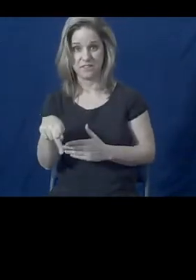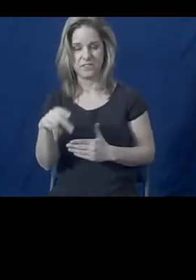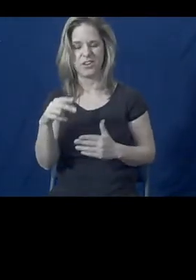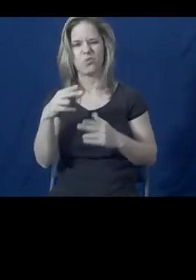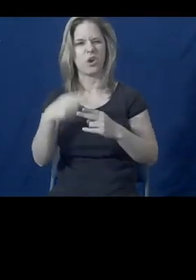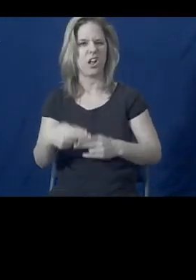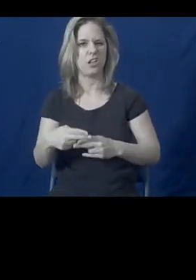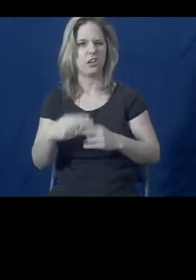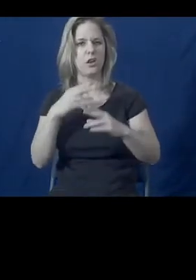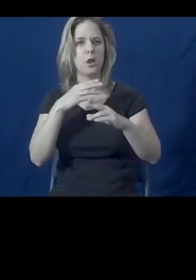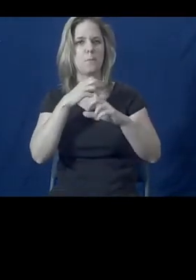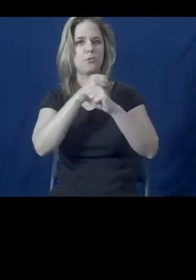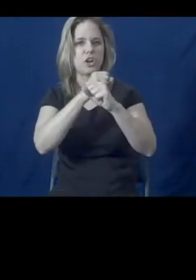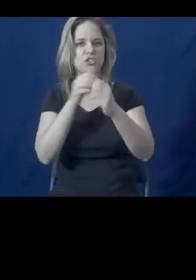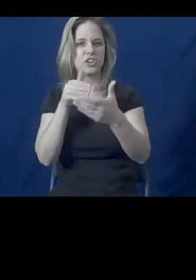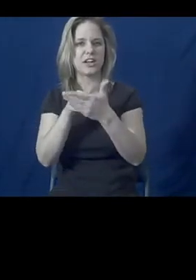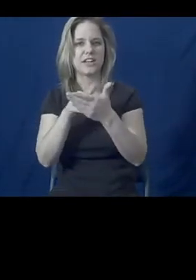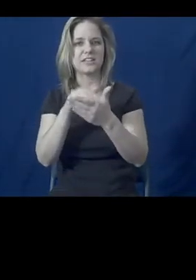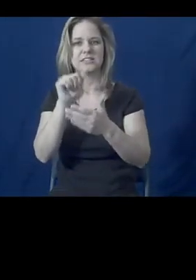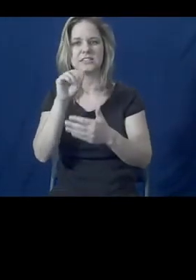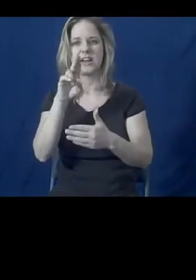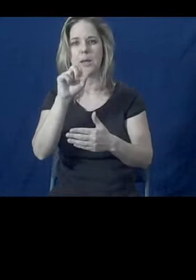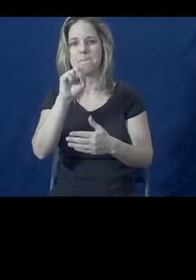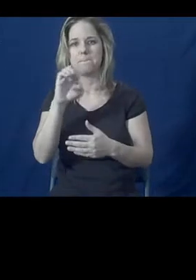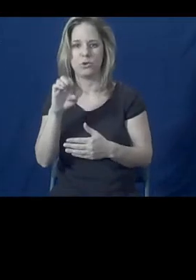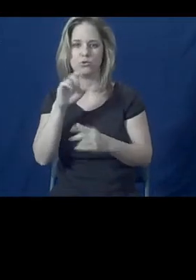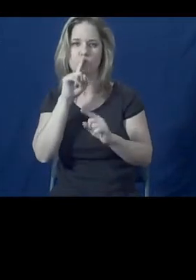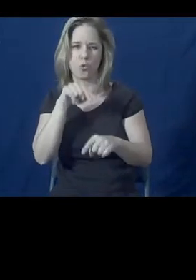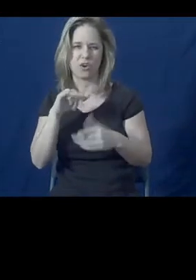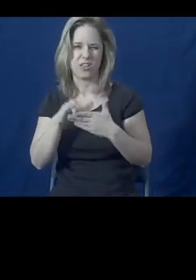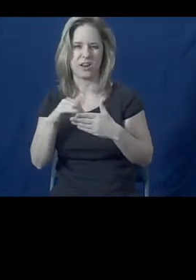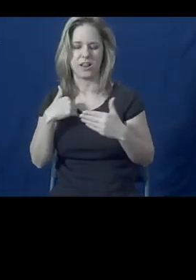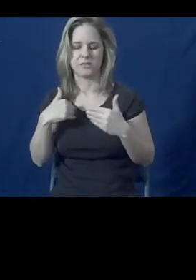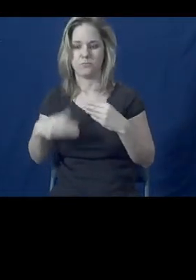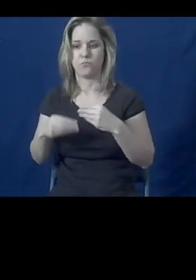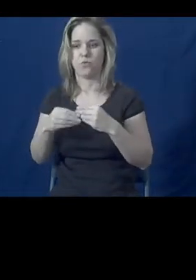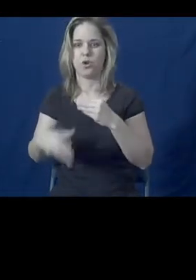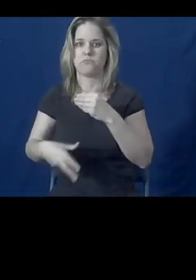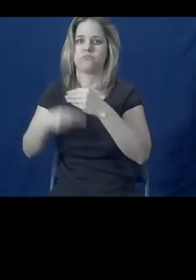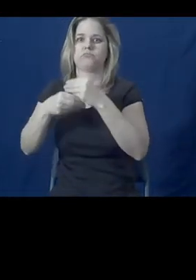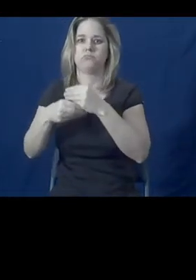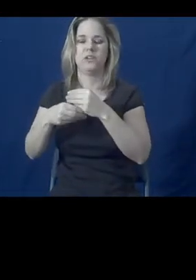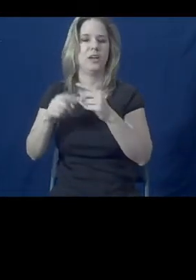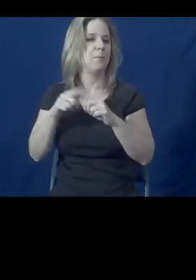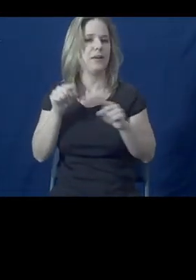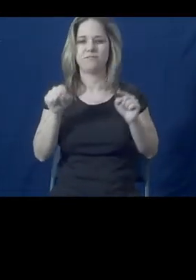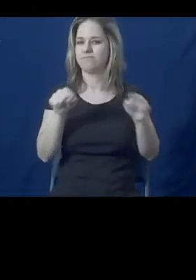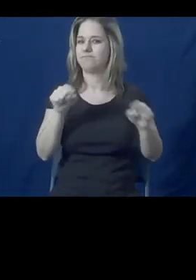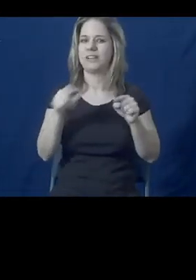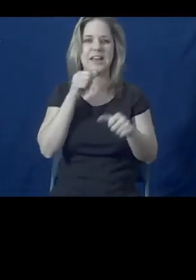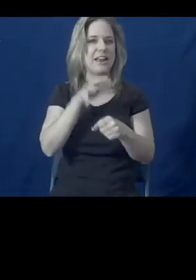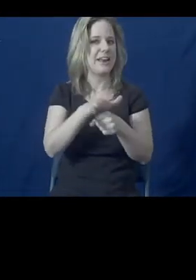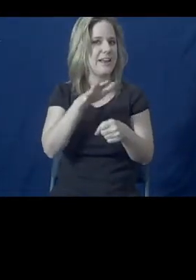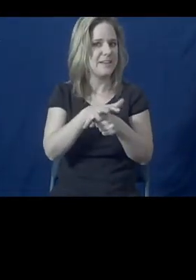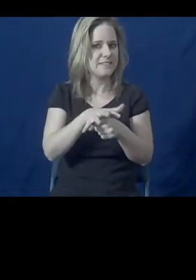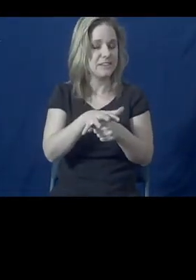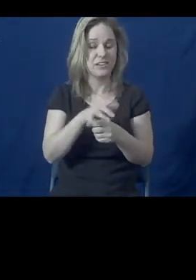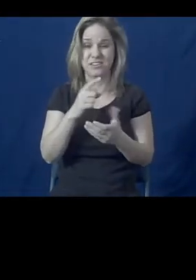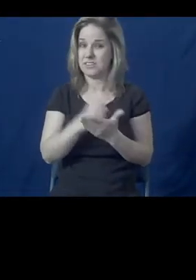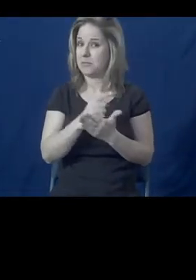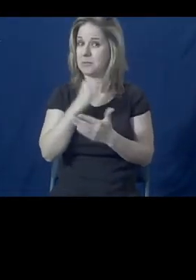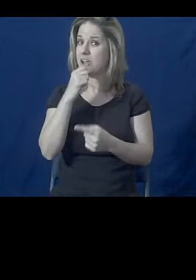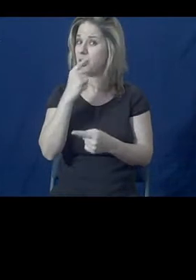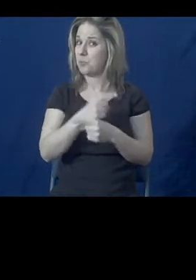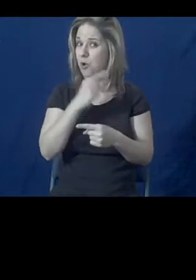a few more protections than a regular restraining order, is just not enough. Oftentimes it may not even be the